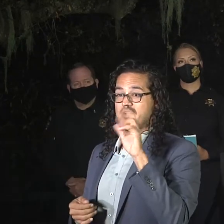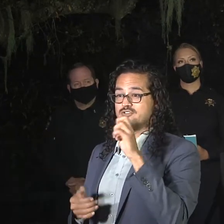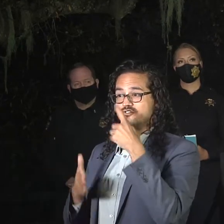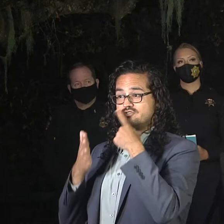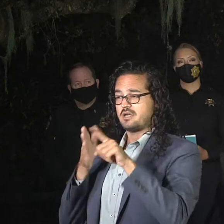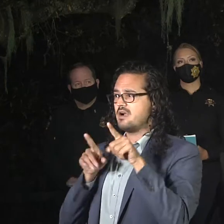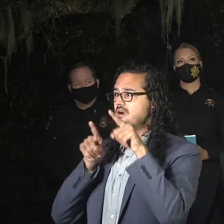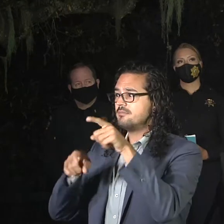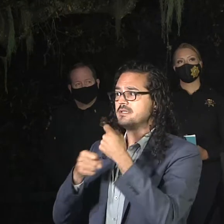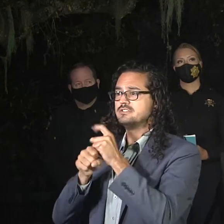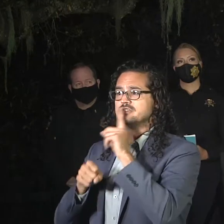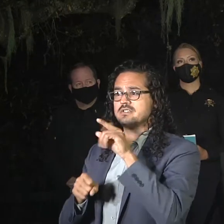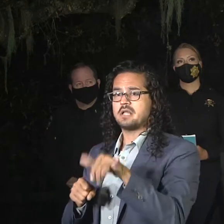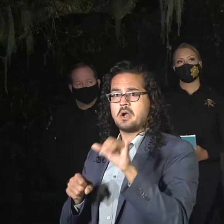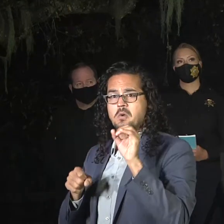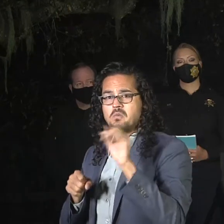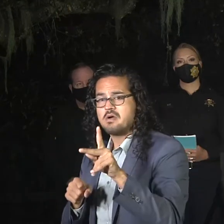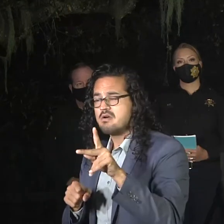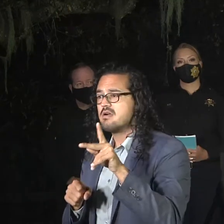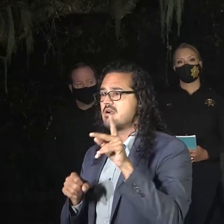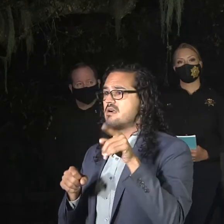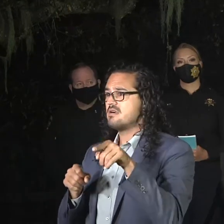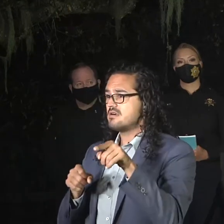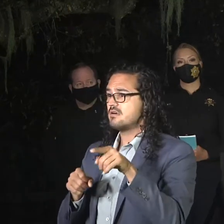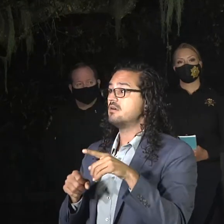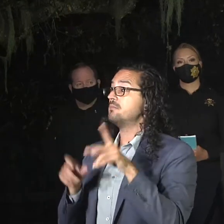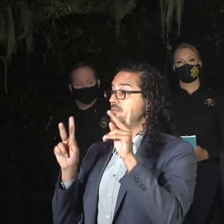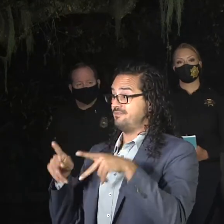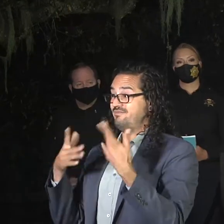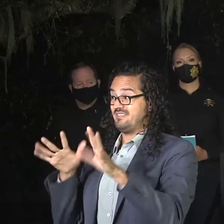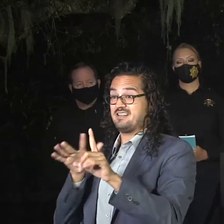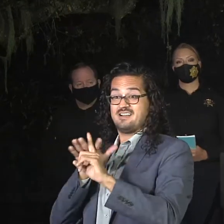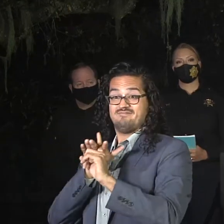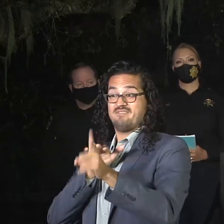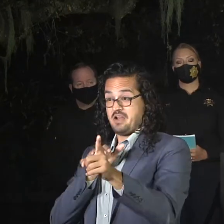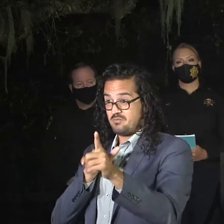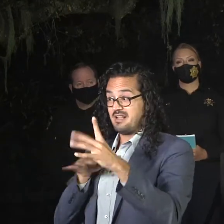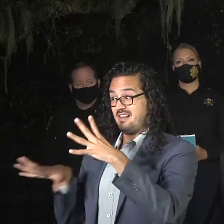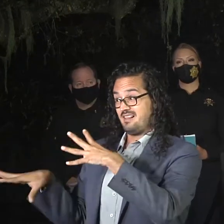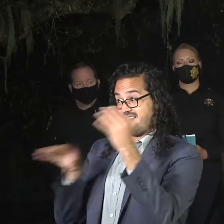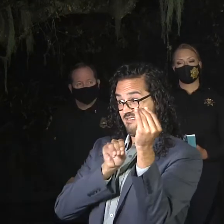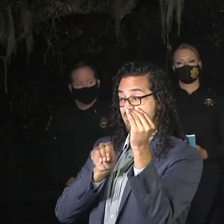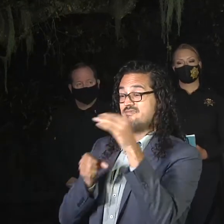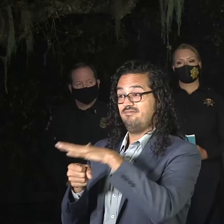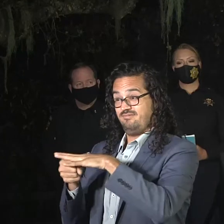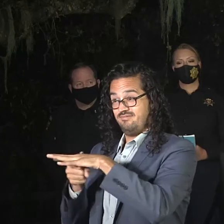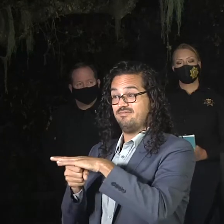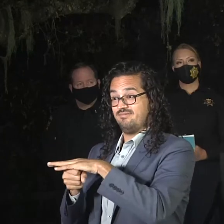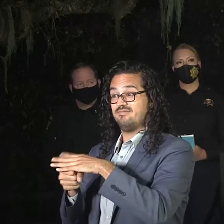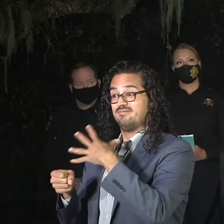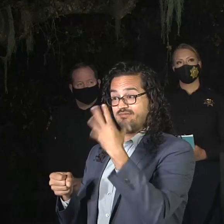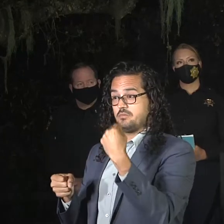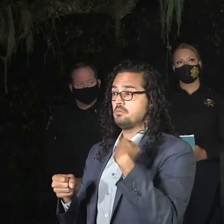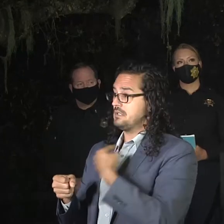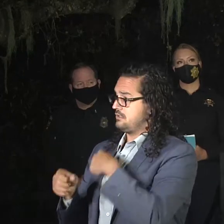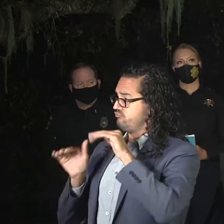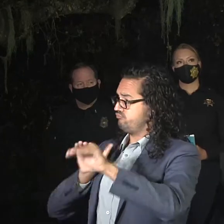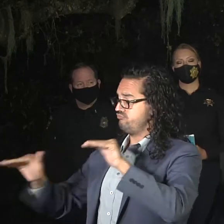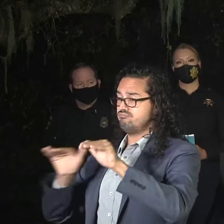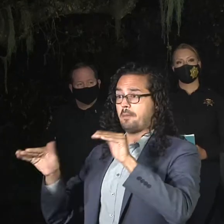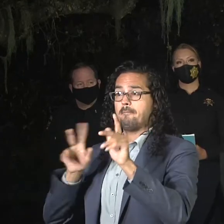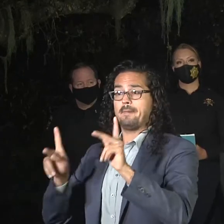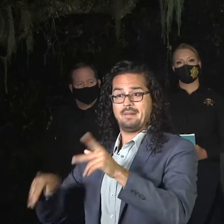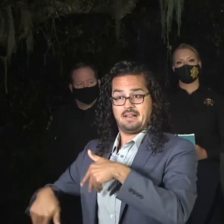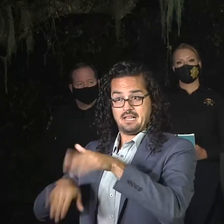they did this person evacuated from the area in in Boulder Creek. They had been, you know, they've done what we asked them to do. They left the